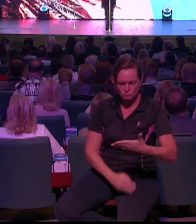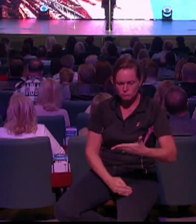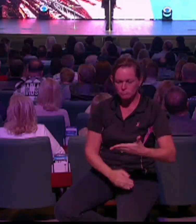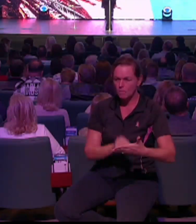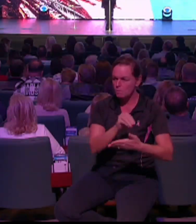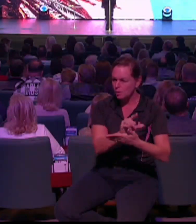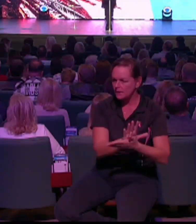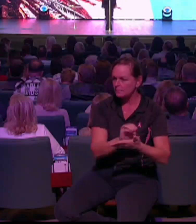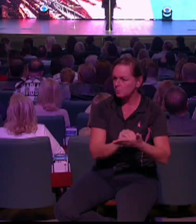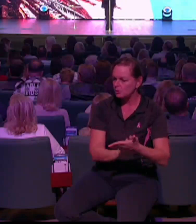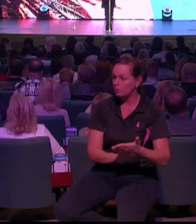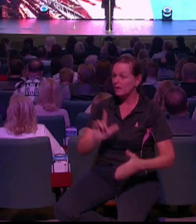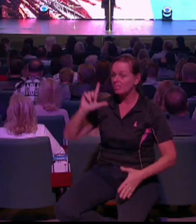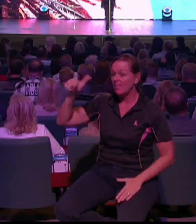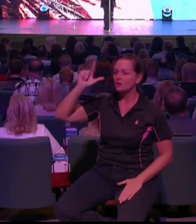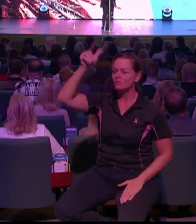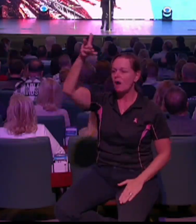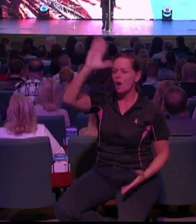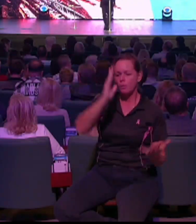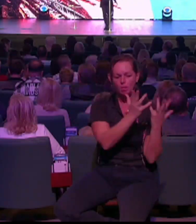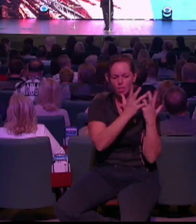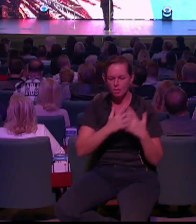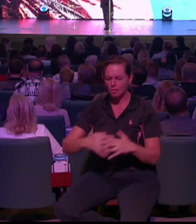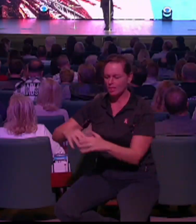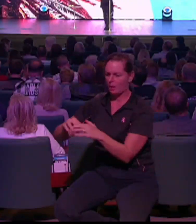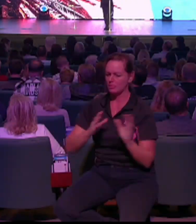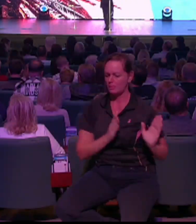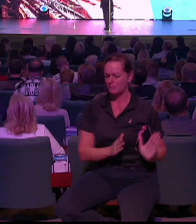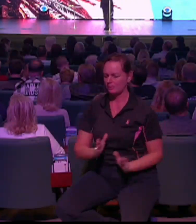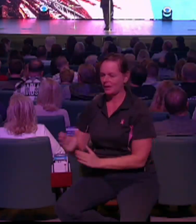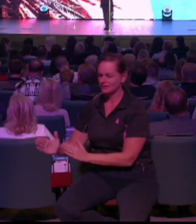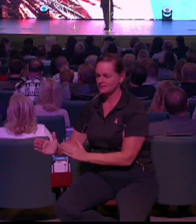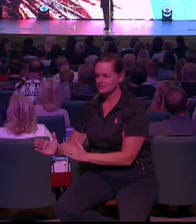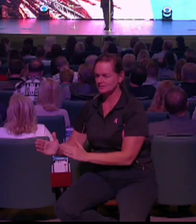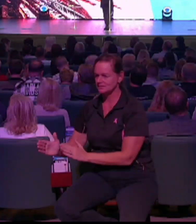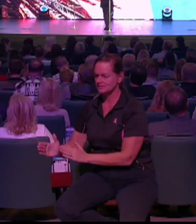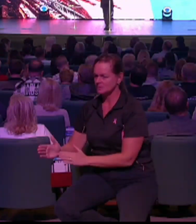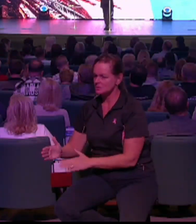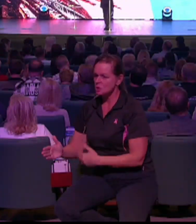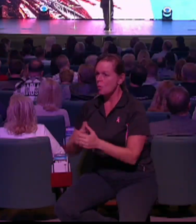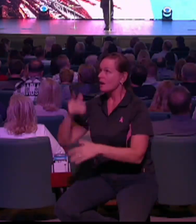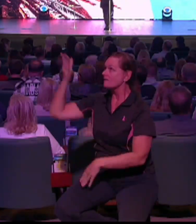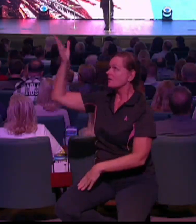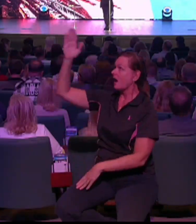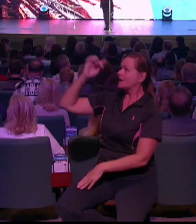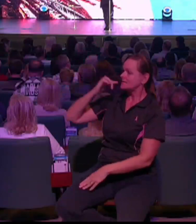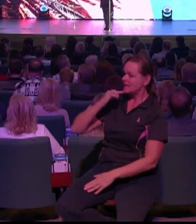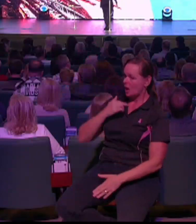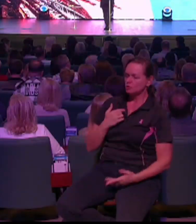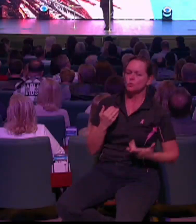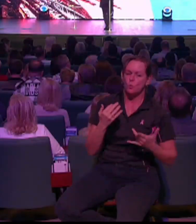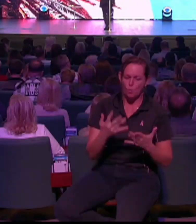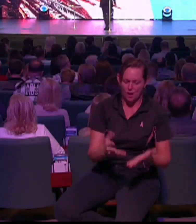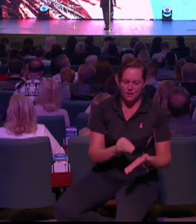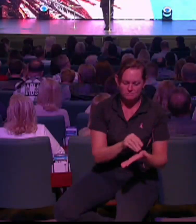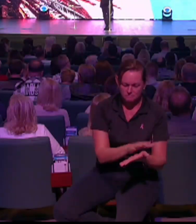It hastens to the end. It will not lie. it seems slow, it always does. Wait for it. It will surely come.